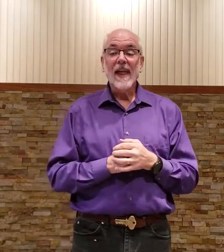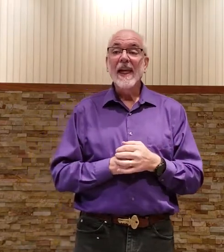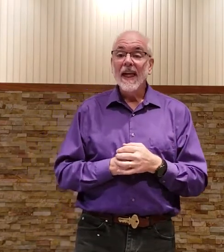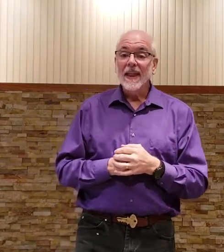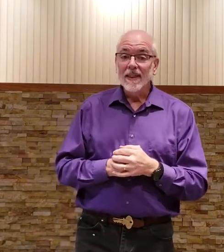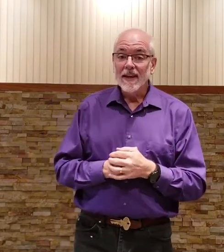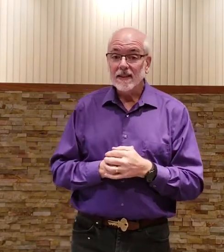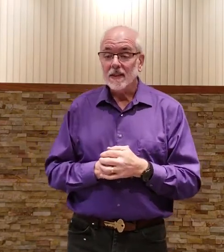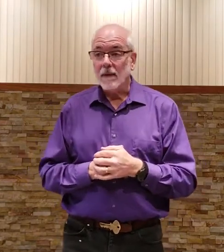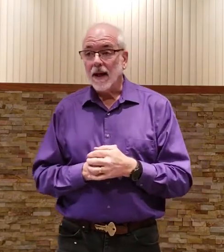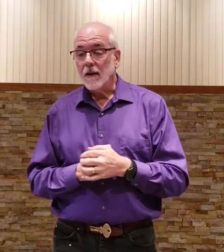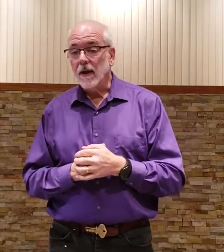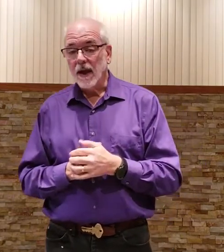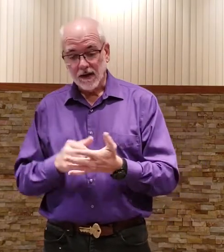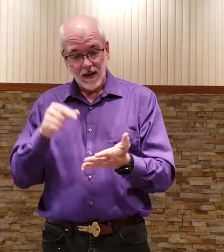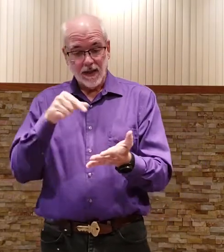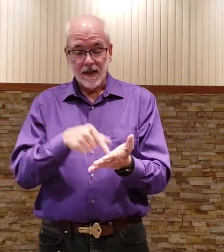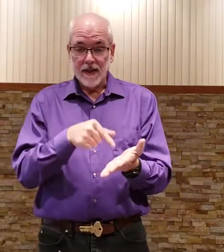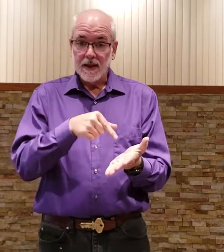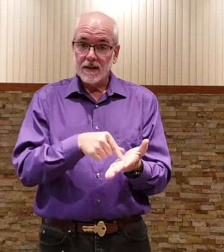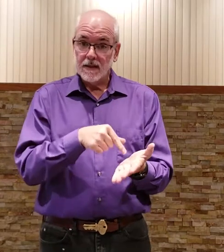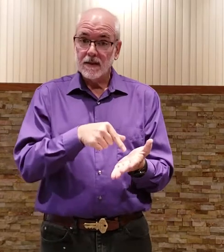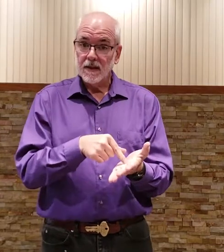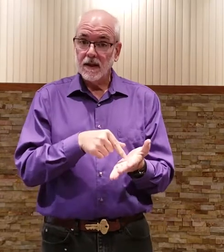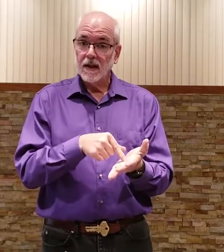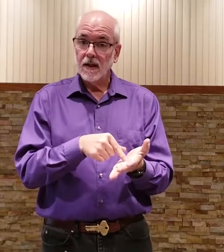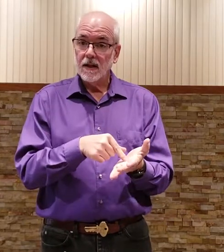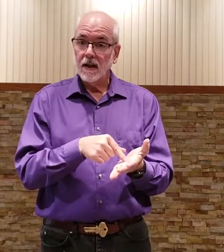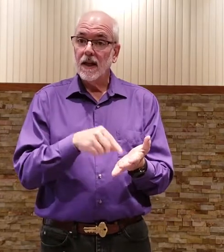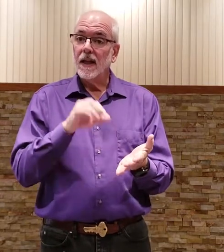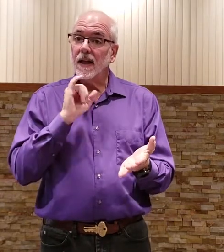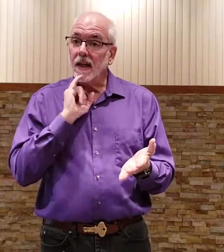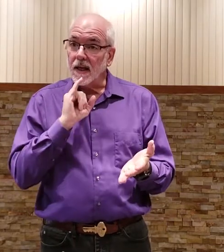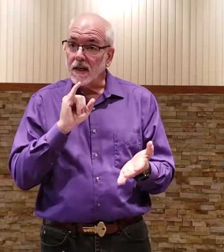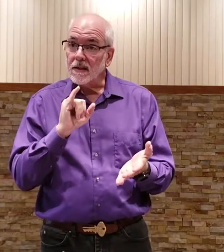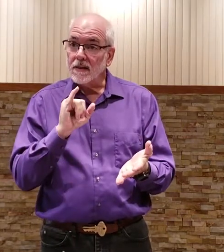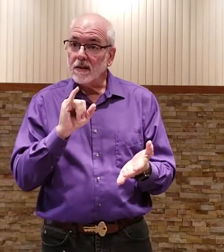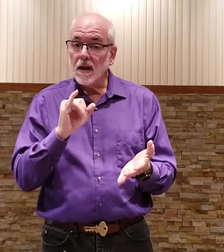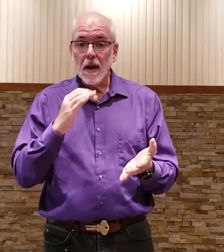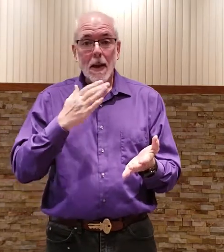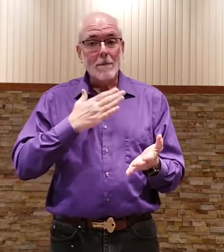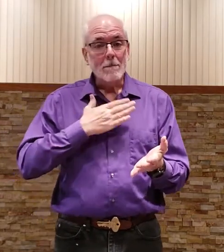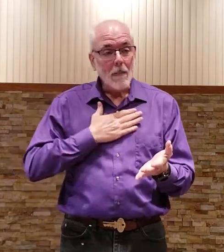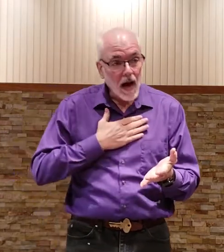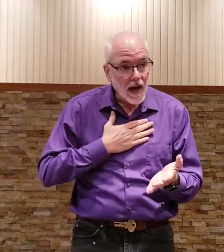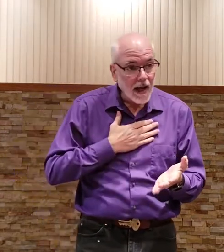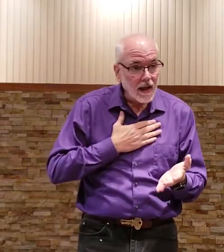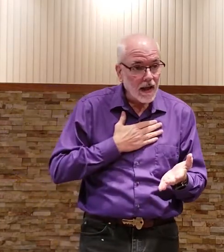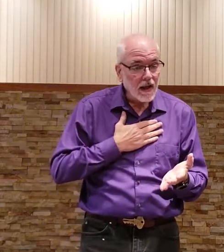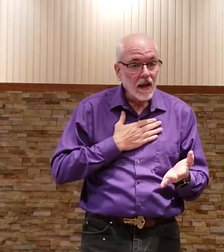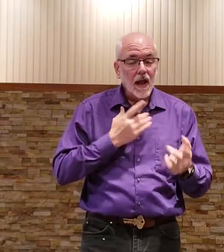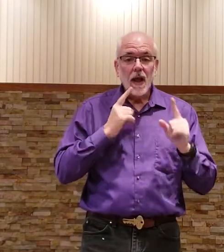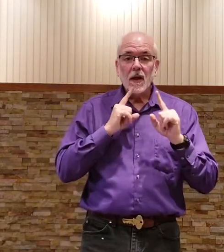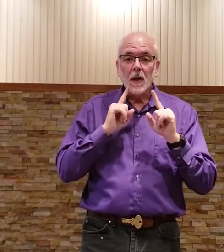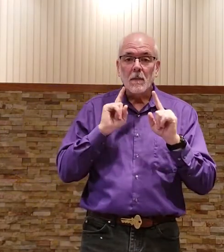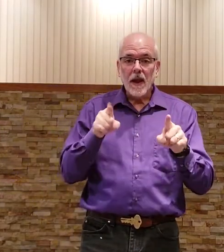this is my command this is my command